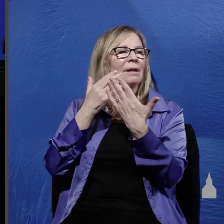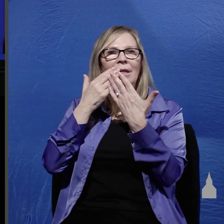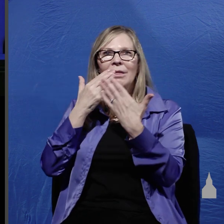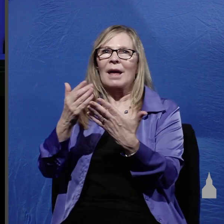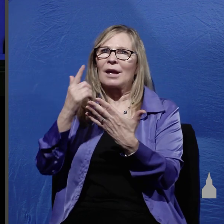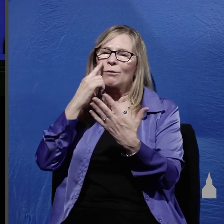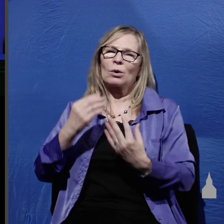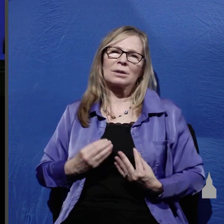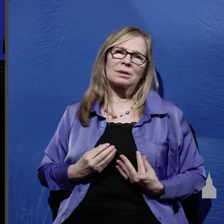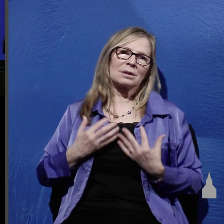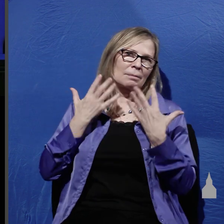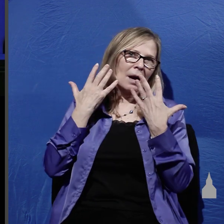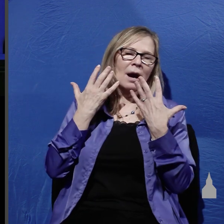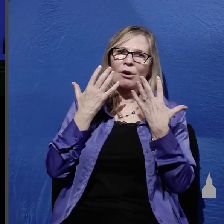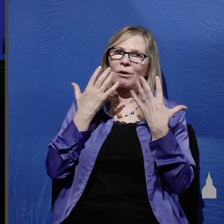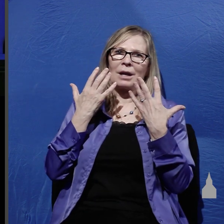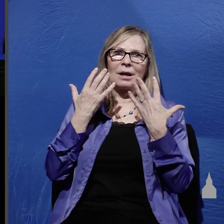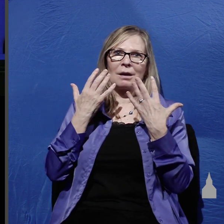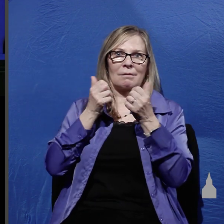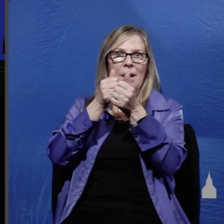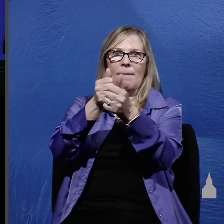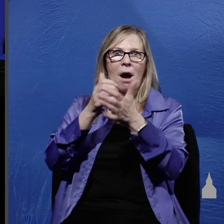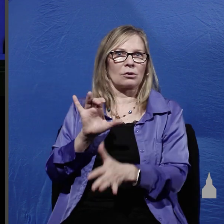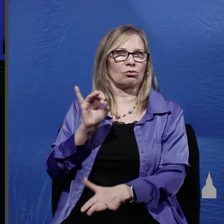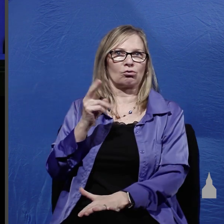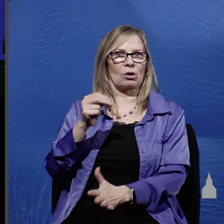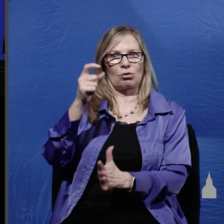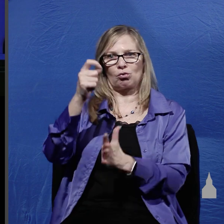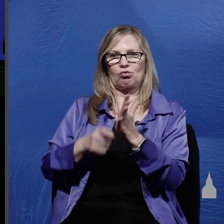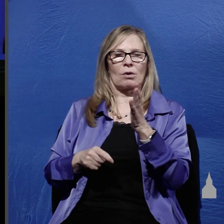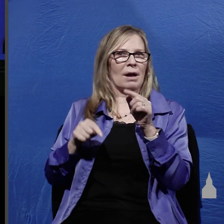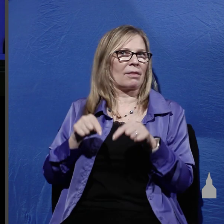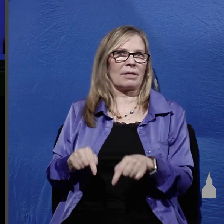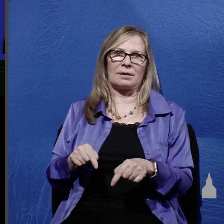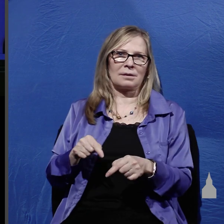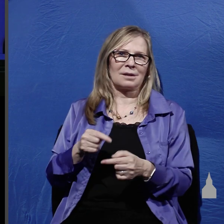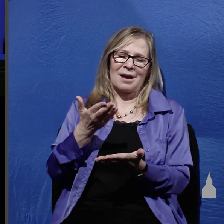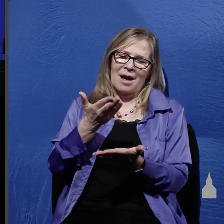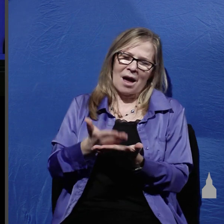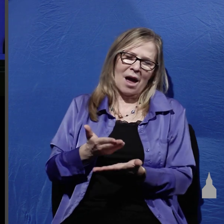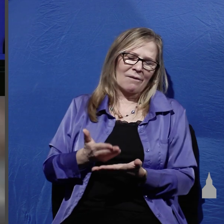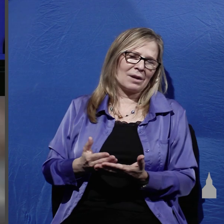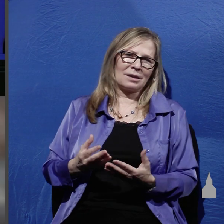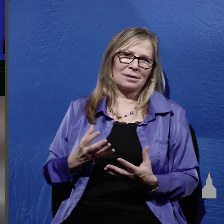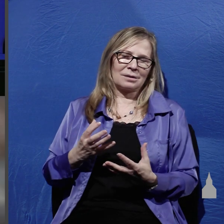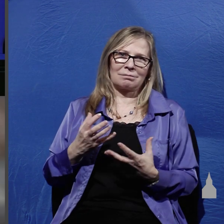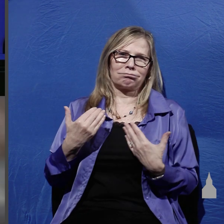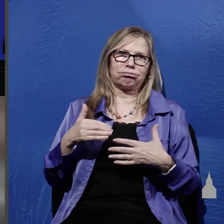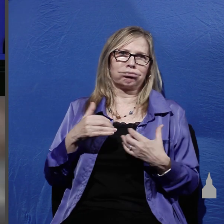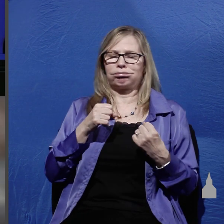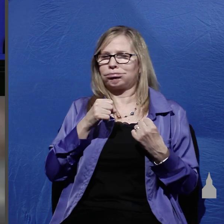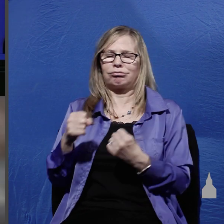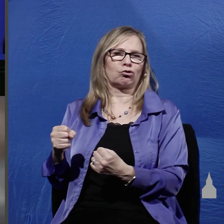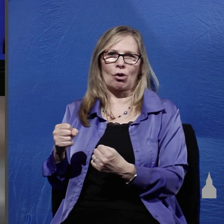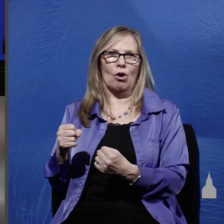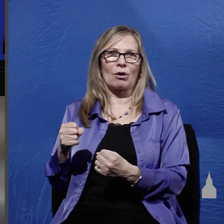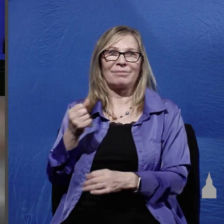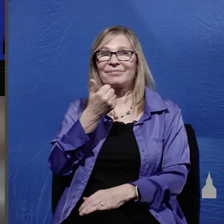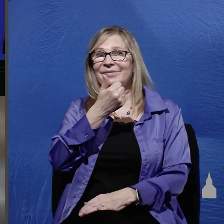the the apostle John to write it Lord the evidence is compelling and any thinking person would come away saying it